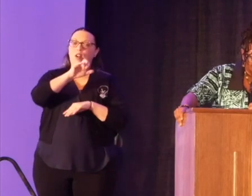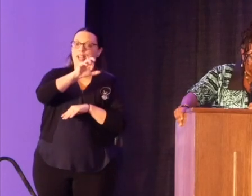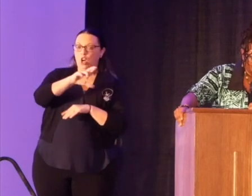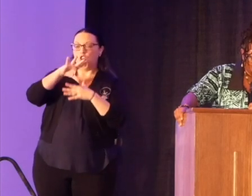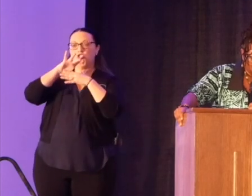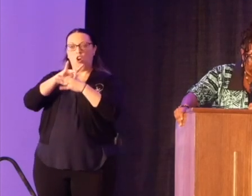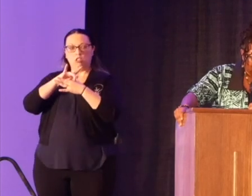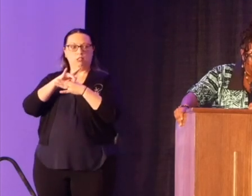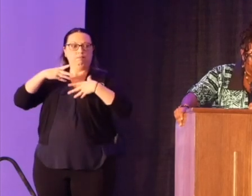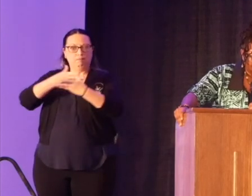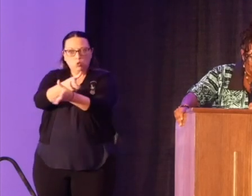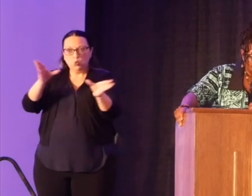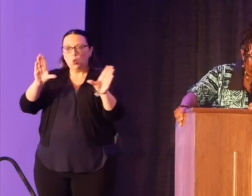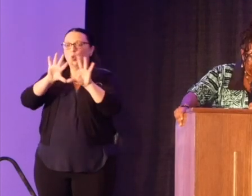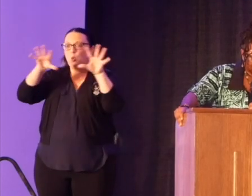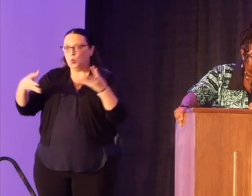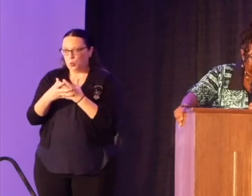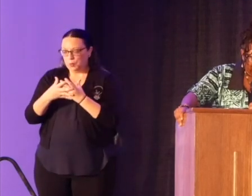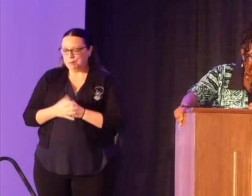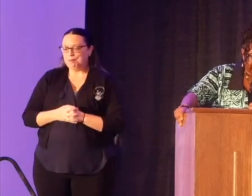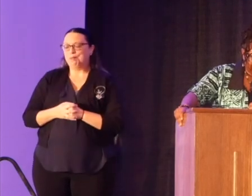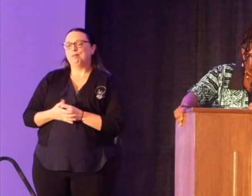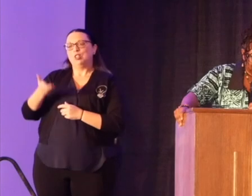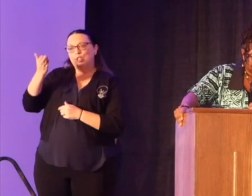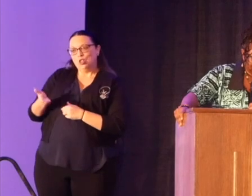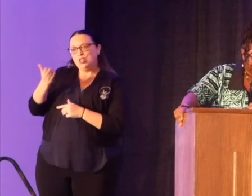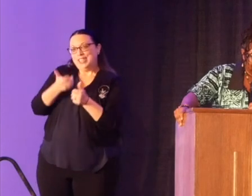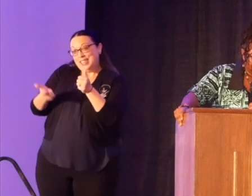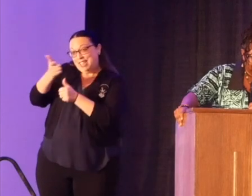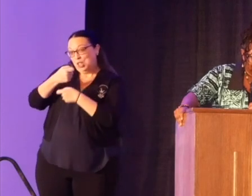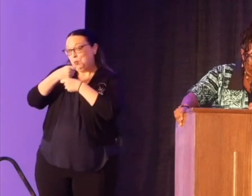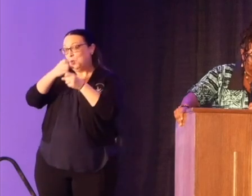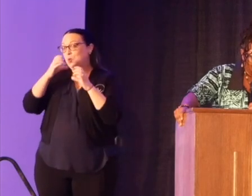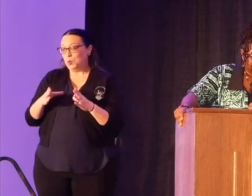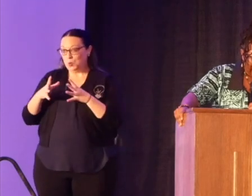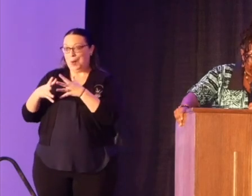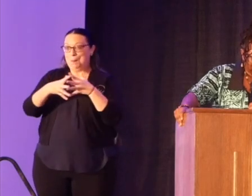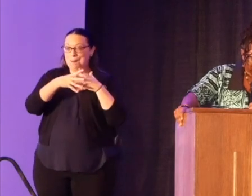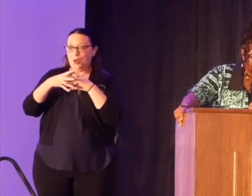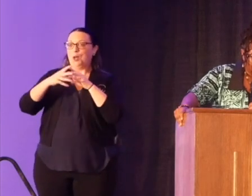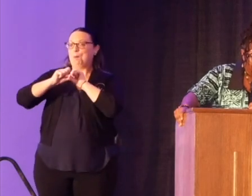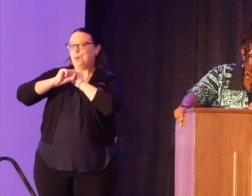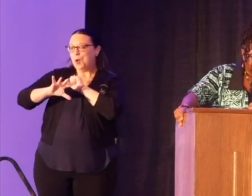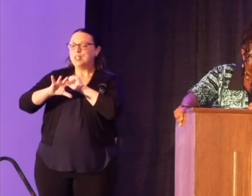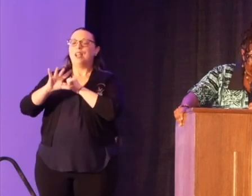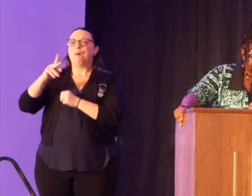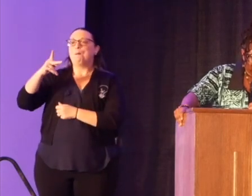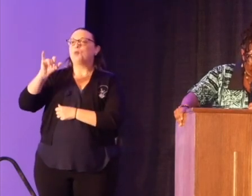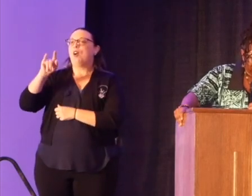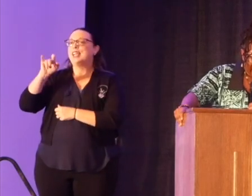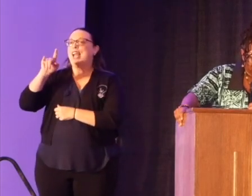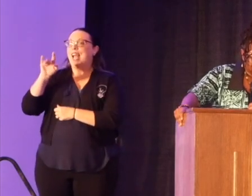across the world. Of note, she, executive producer, and the American broadcast premiere of the